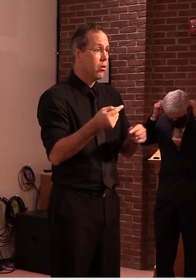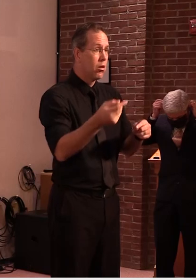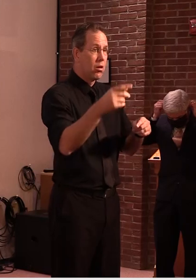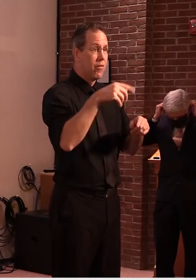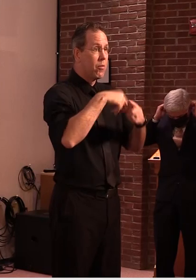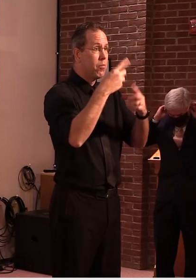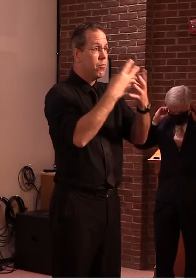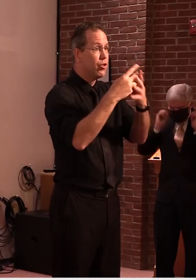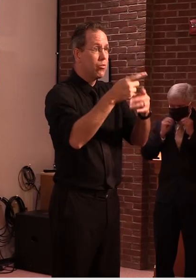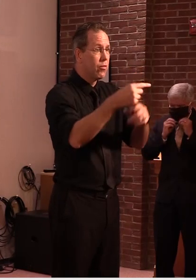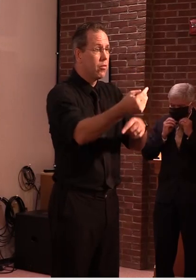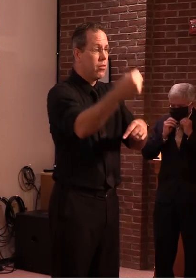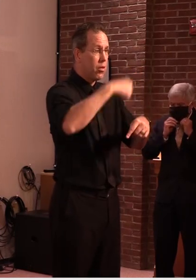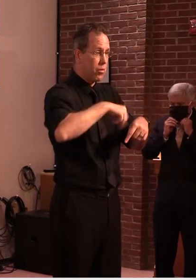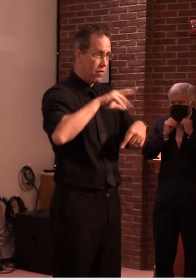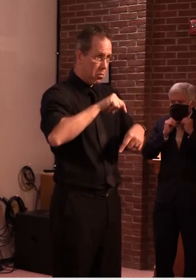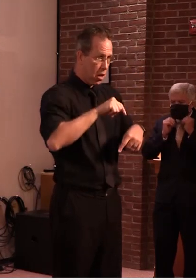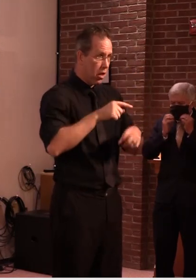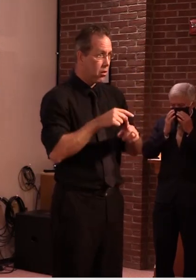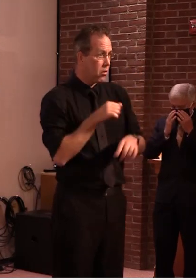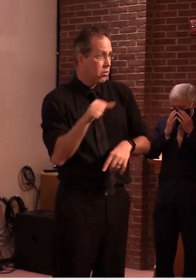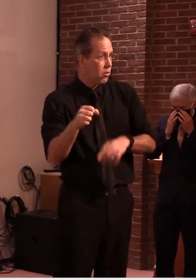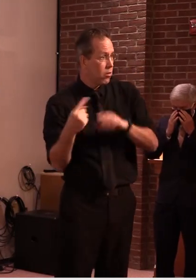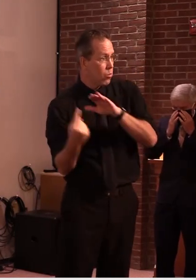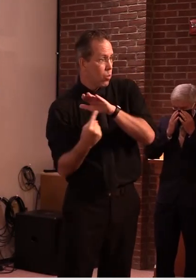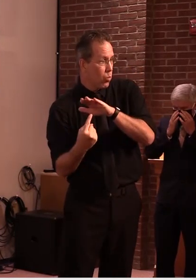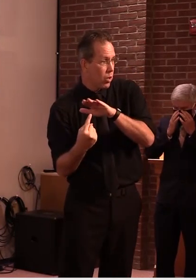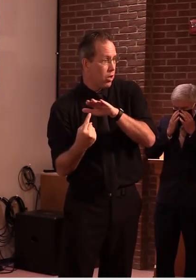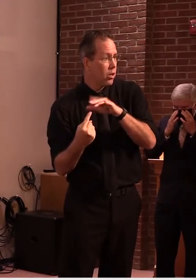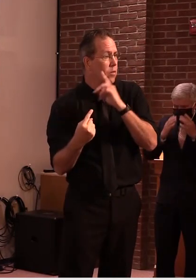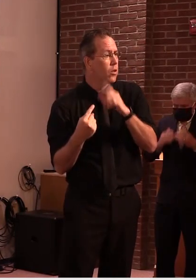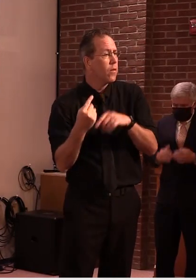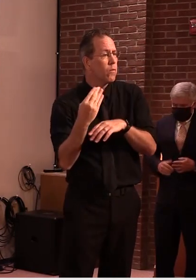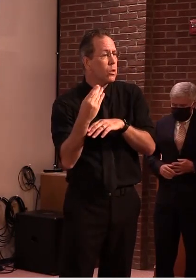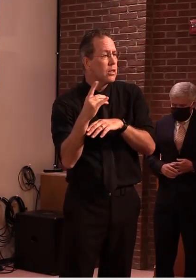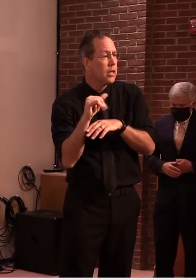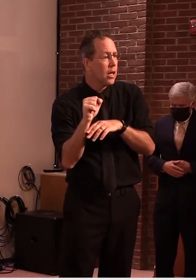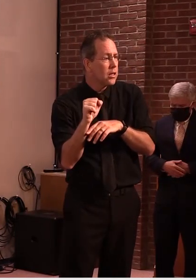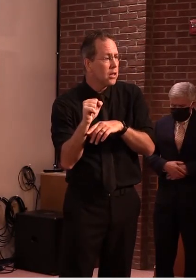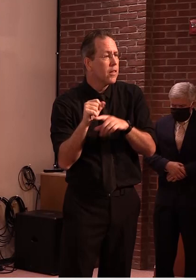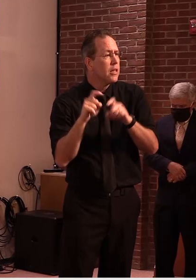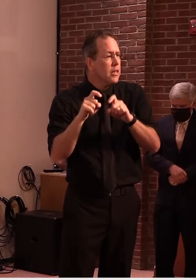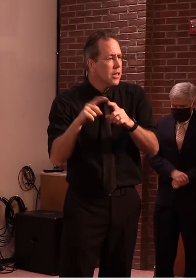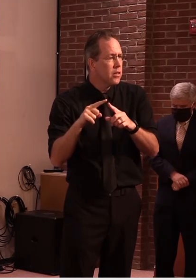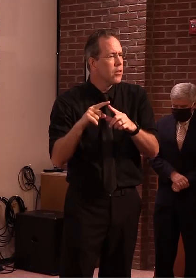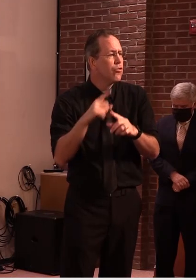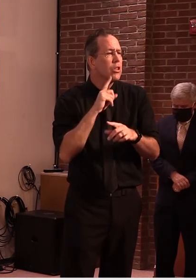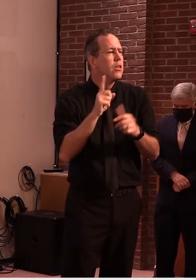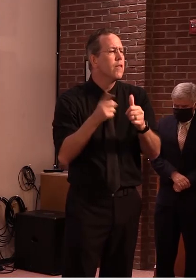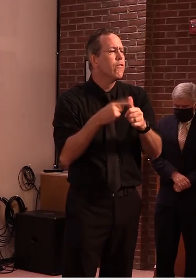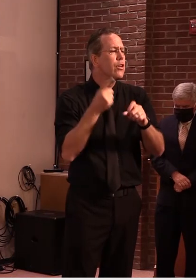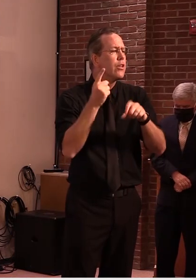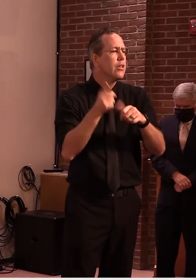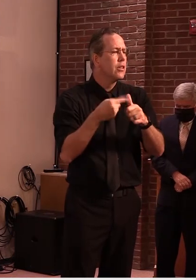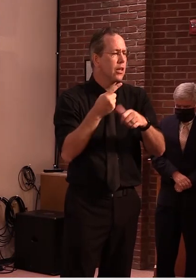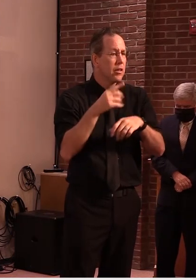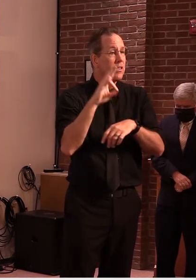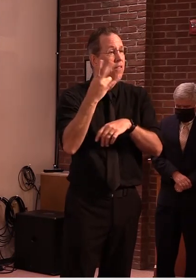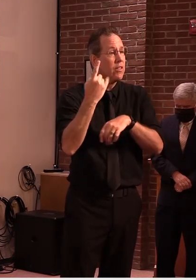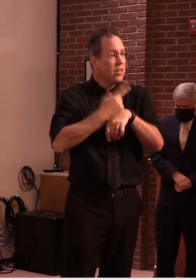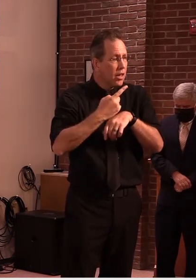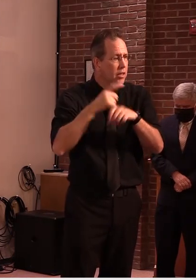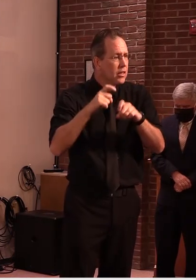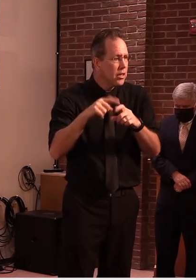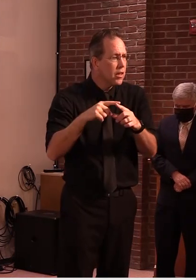14 days um we test that day 0 7 12 and I believe what I said was 0